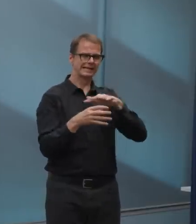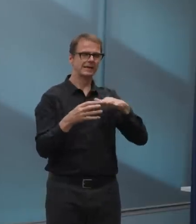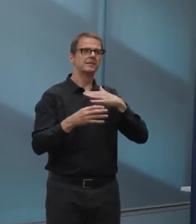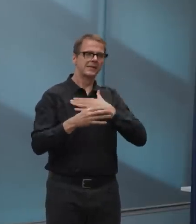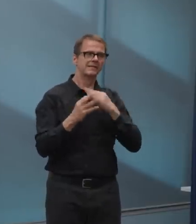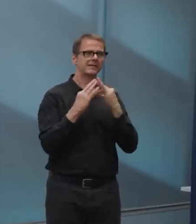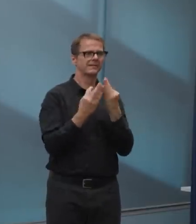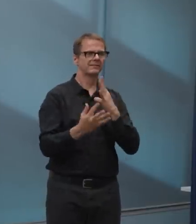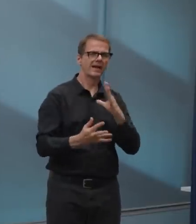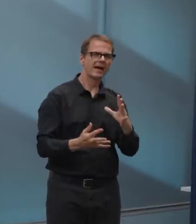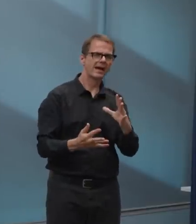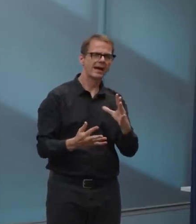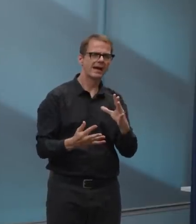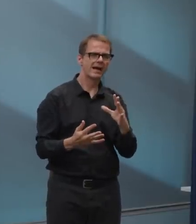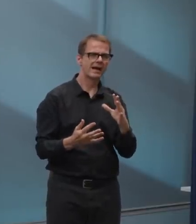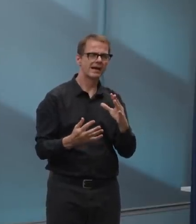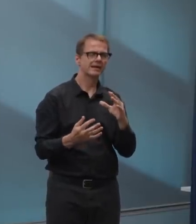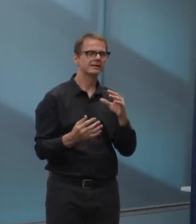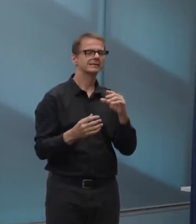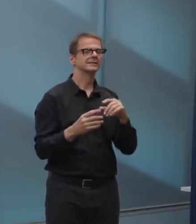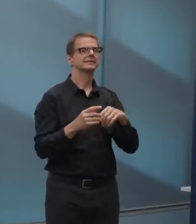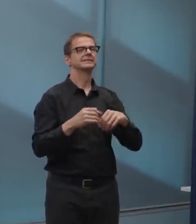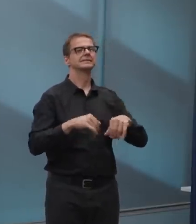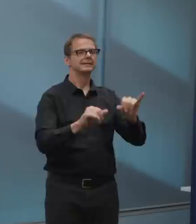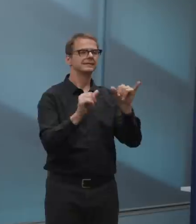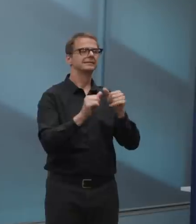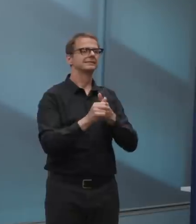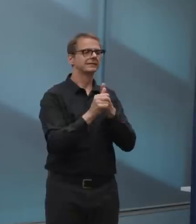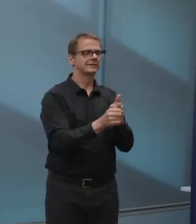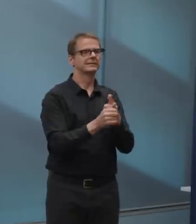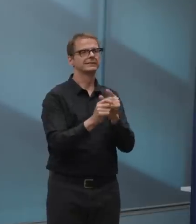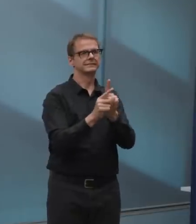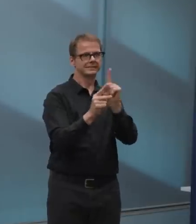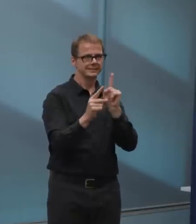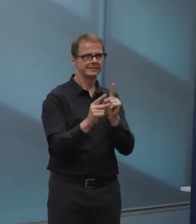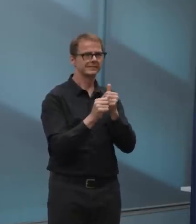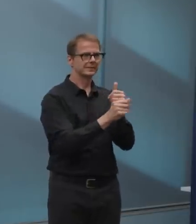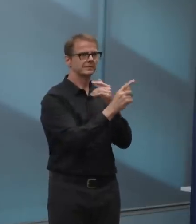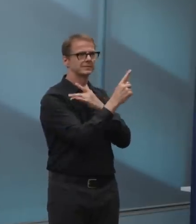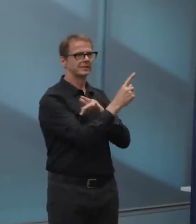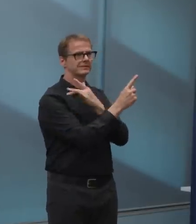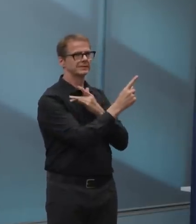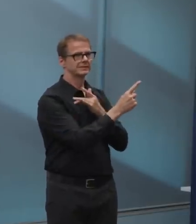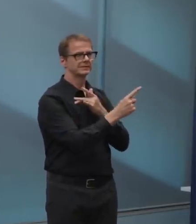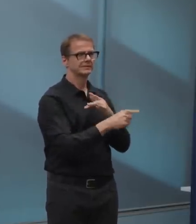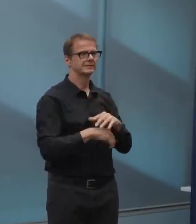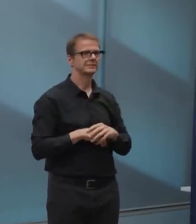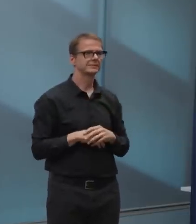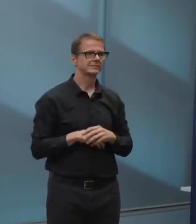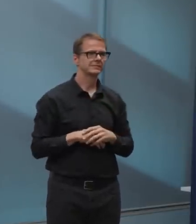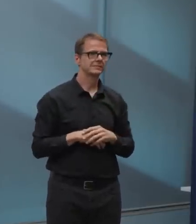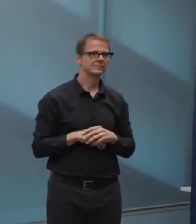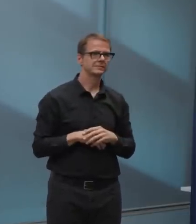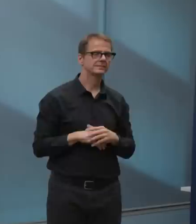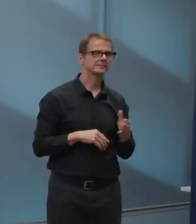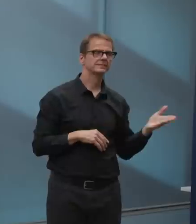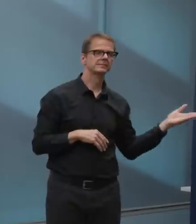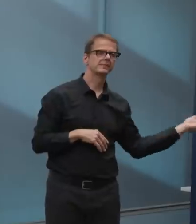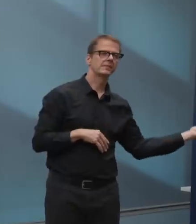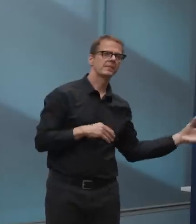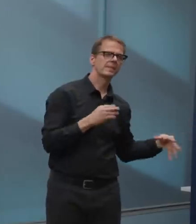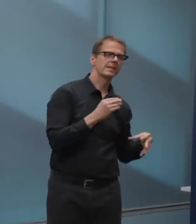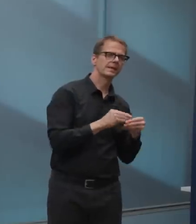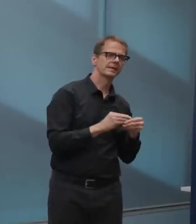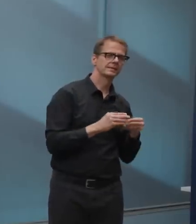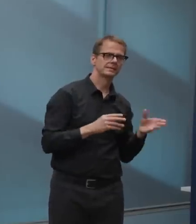In the city's guide to daily living, we're going to do our utmost to simplify those provincial guidelines and make sure